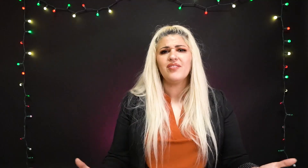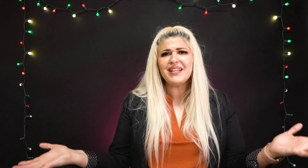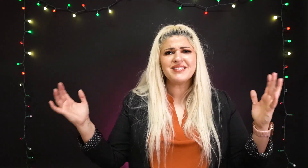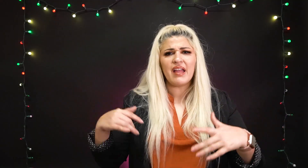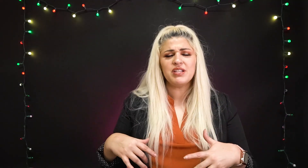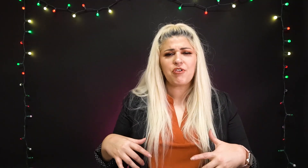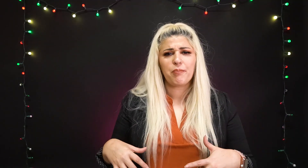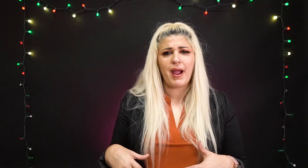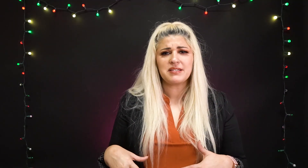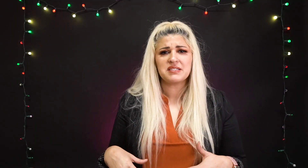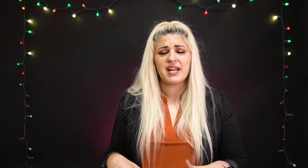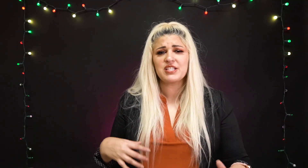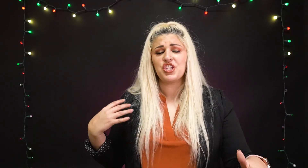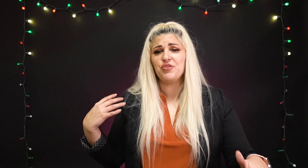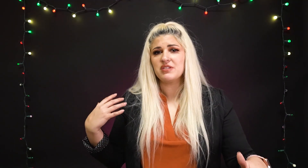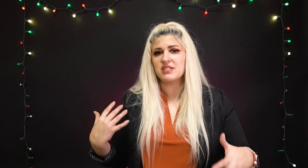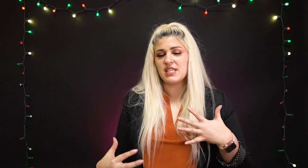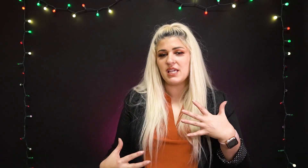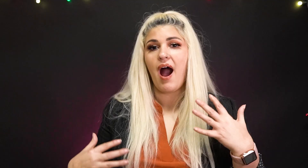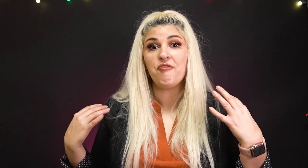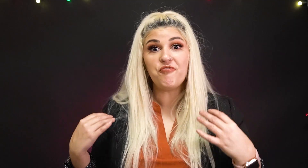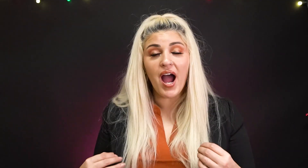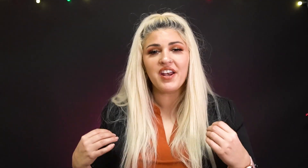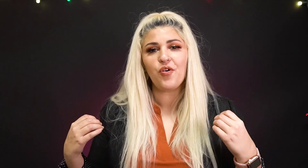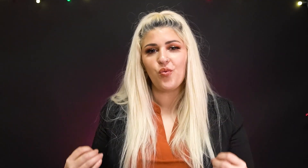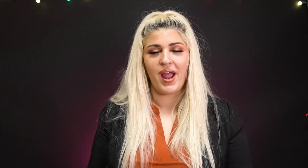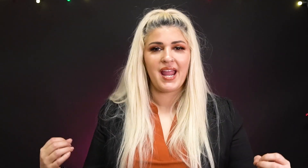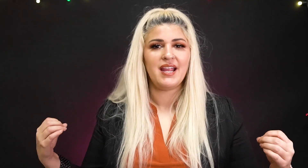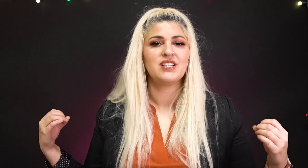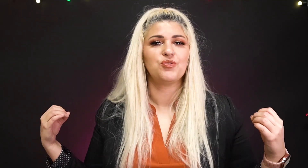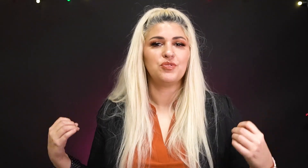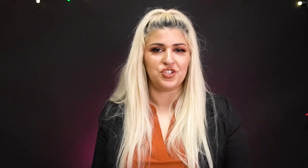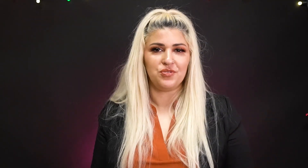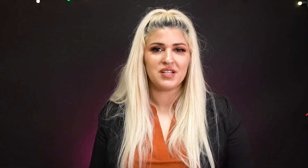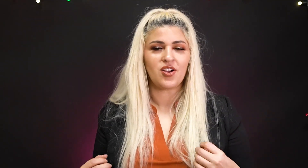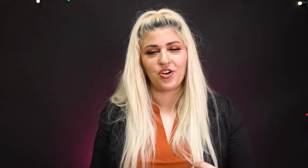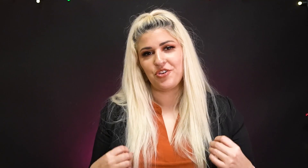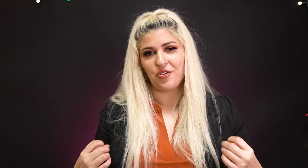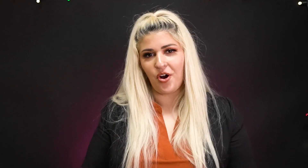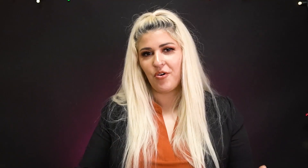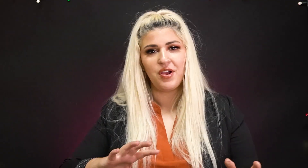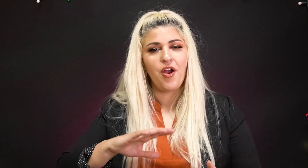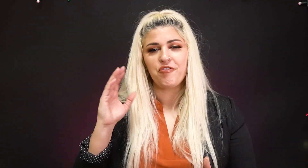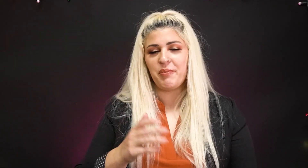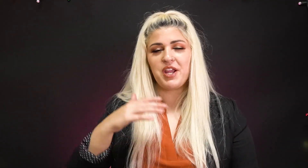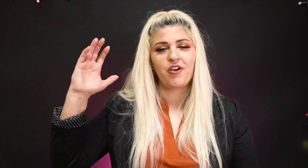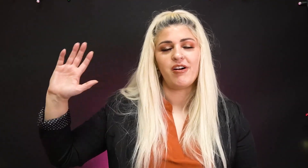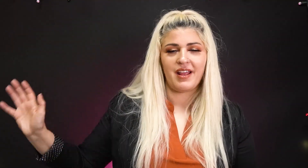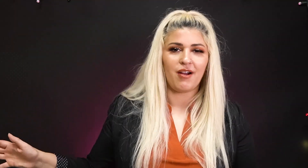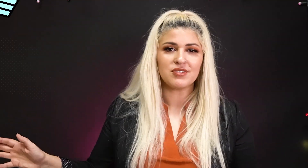let's dive into our practice today so you can see a fun way to do this on your own from here on out